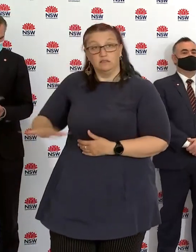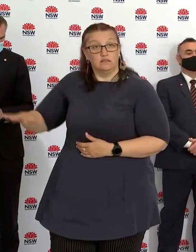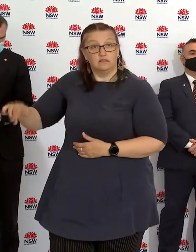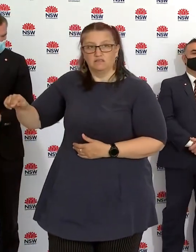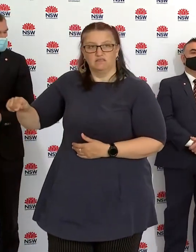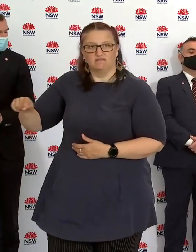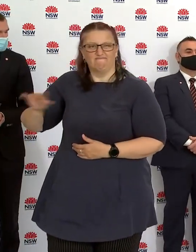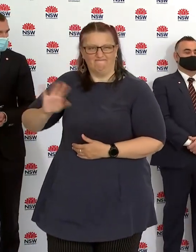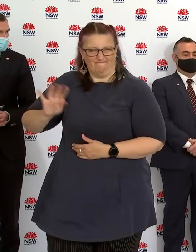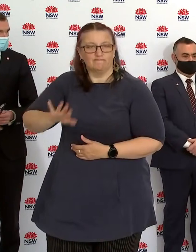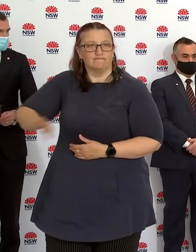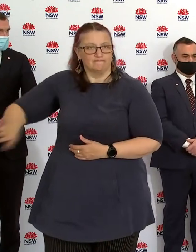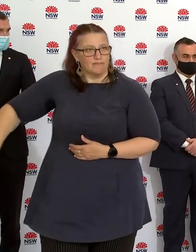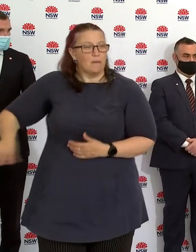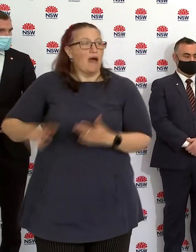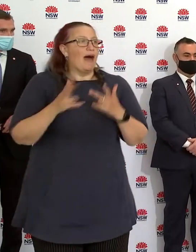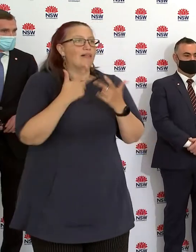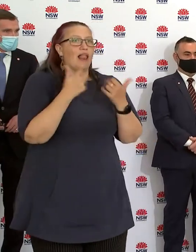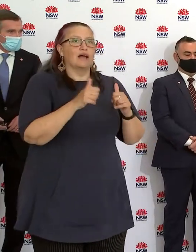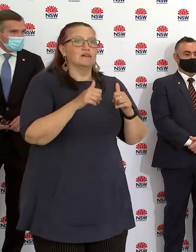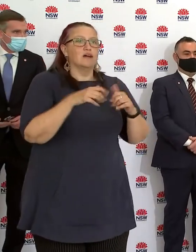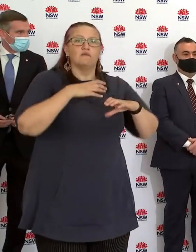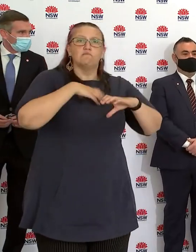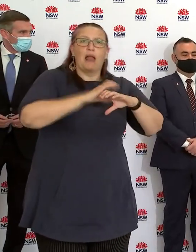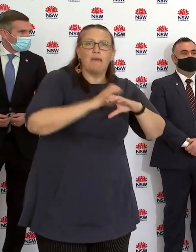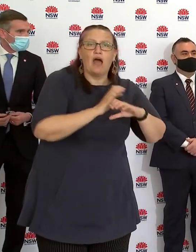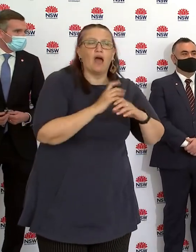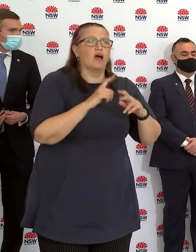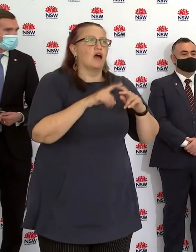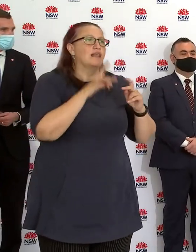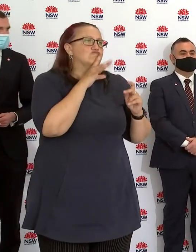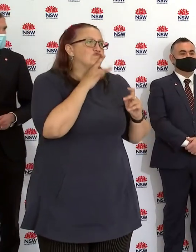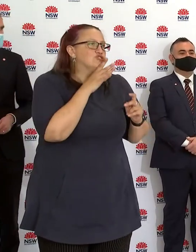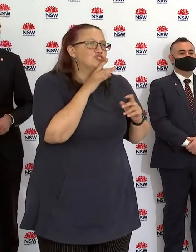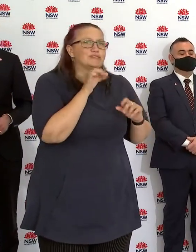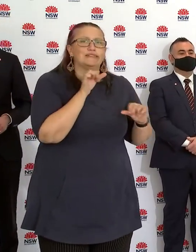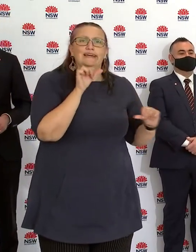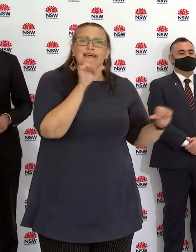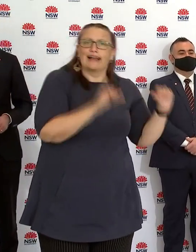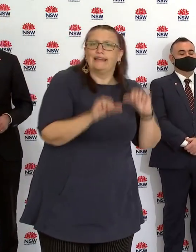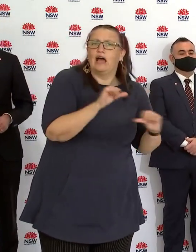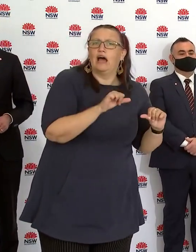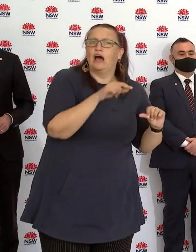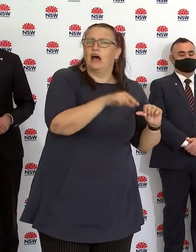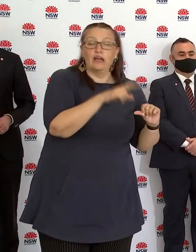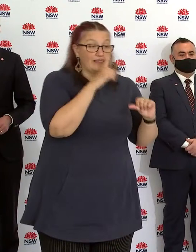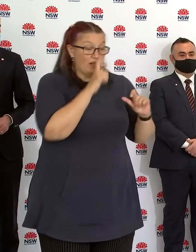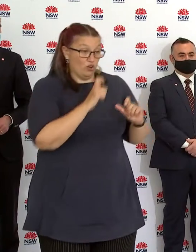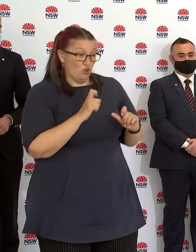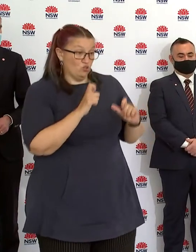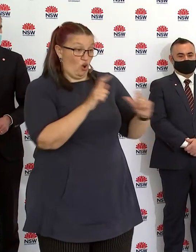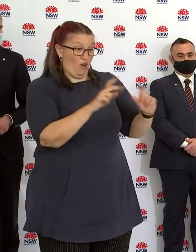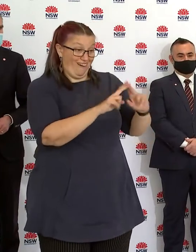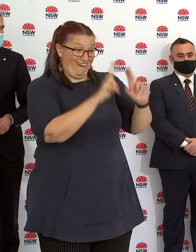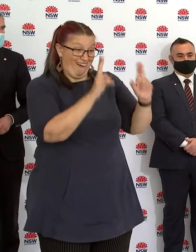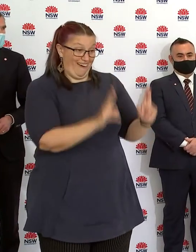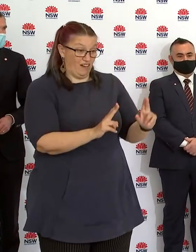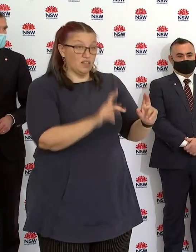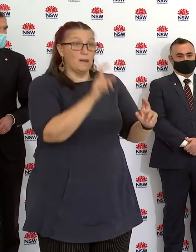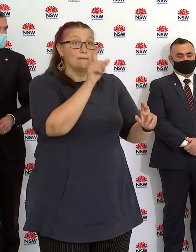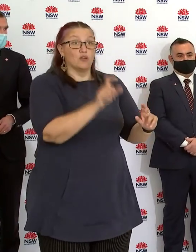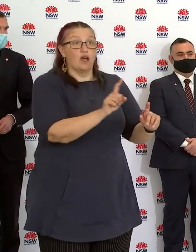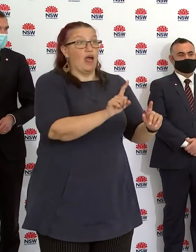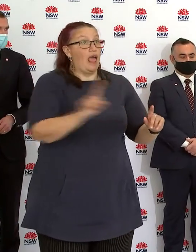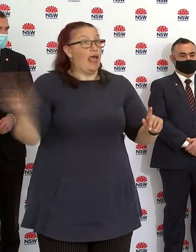can come to a premise without having contact with anybody and undertaking work, that will be allowable. And again, those